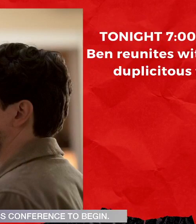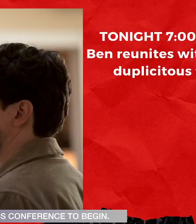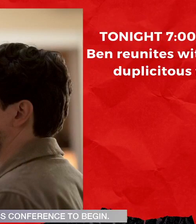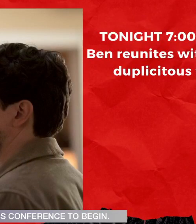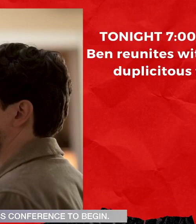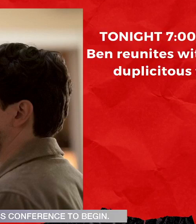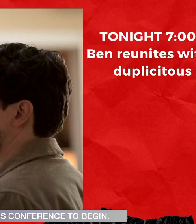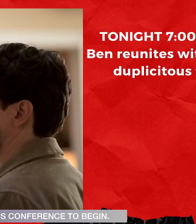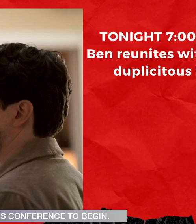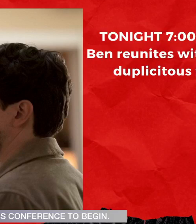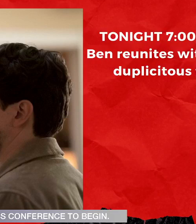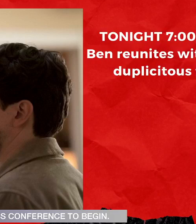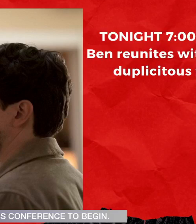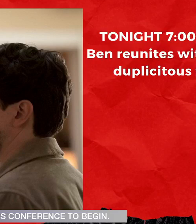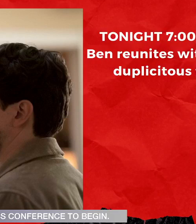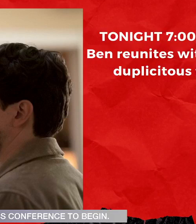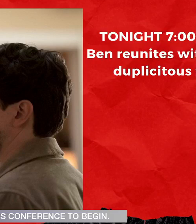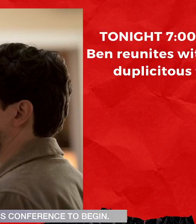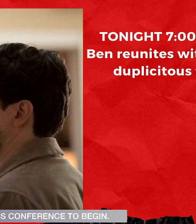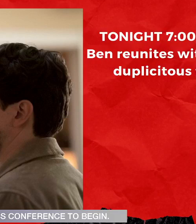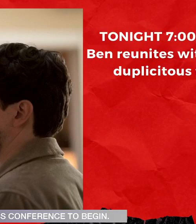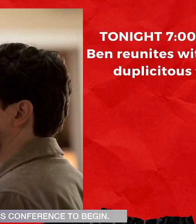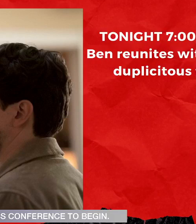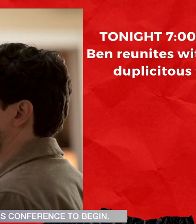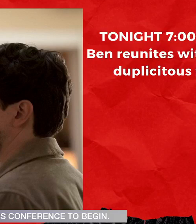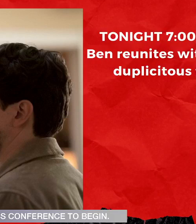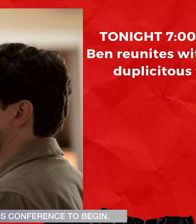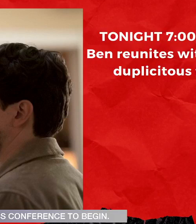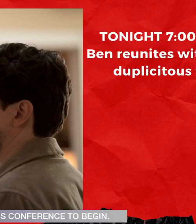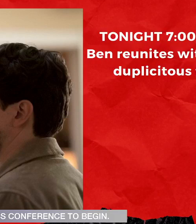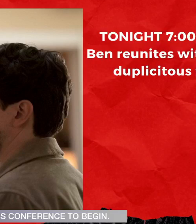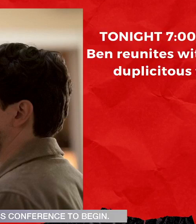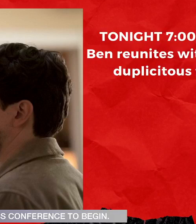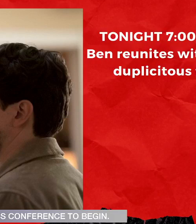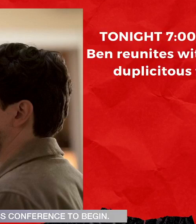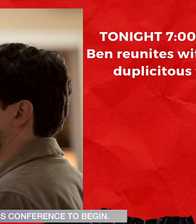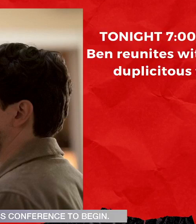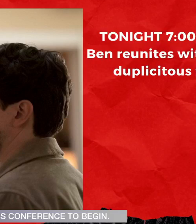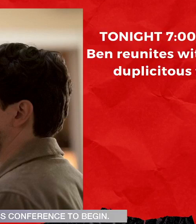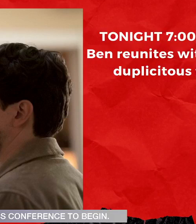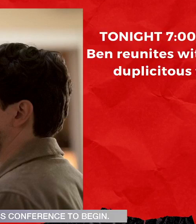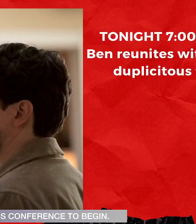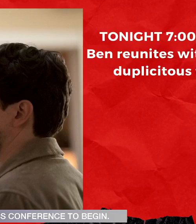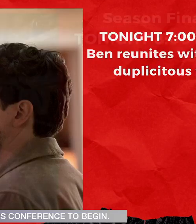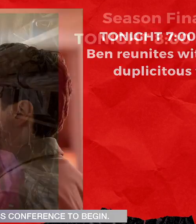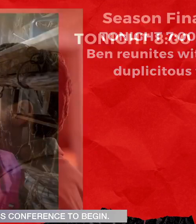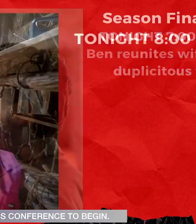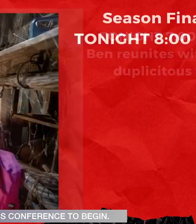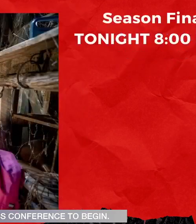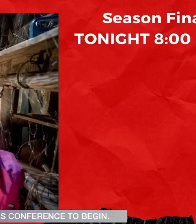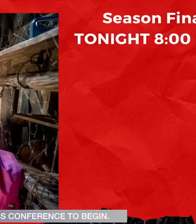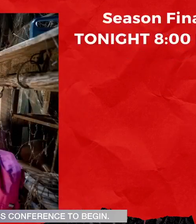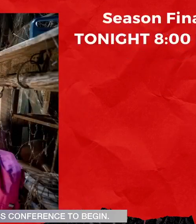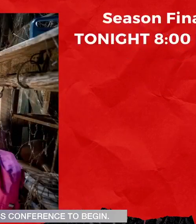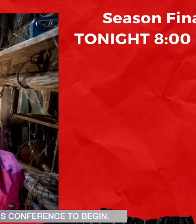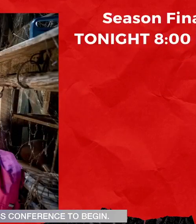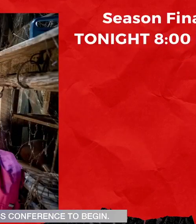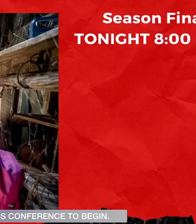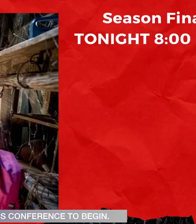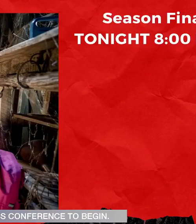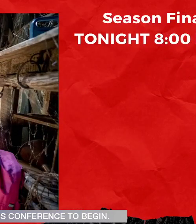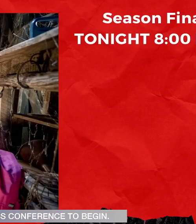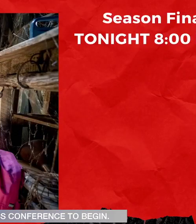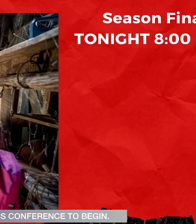And I remember the old days When the church bells